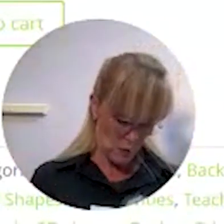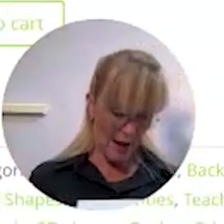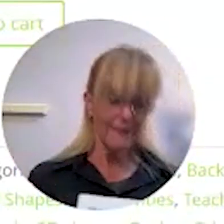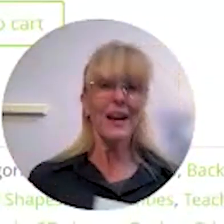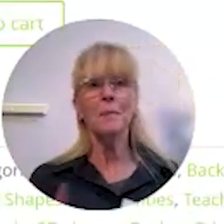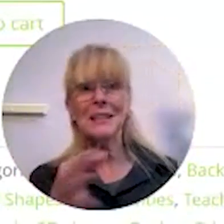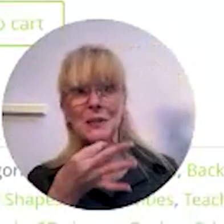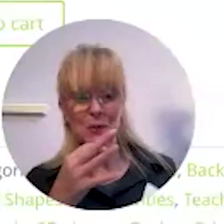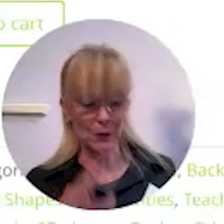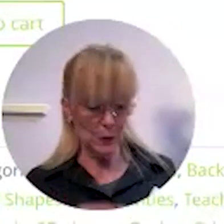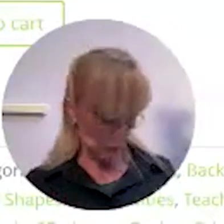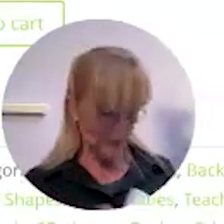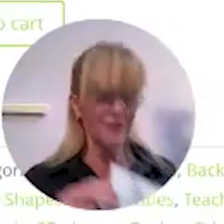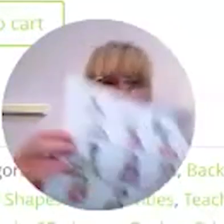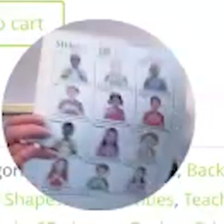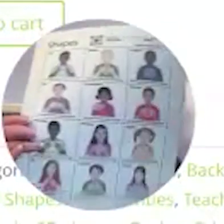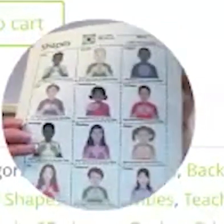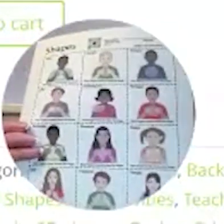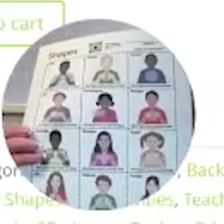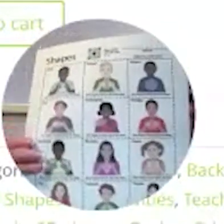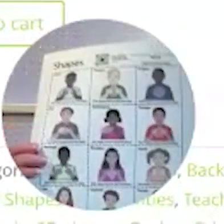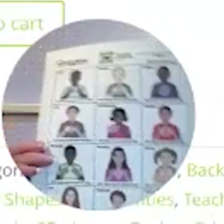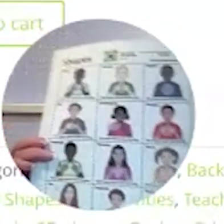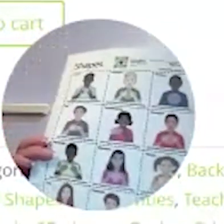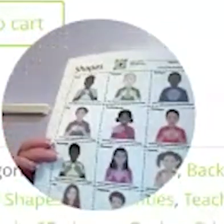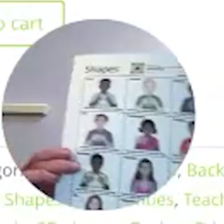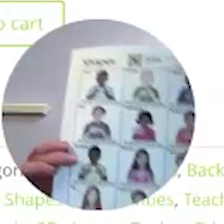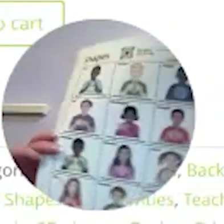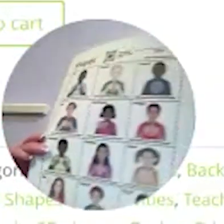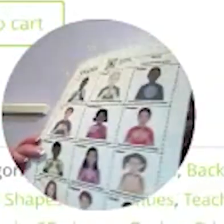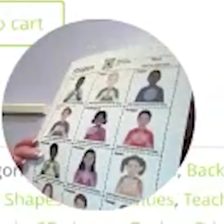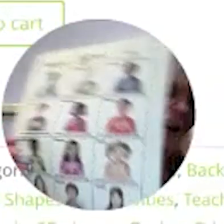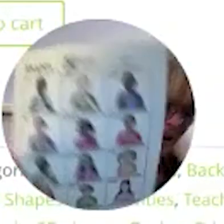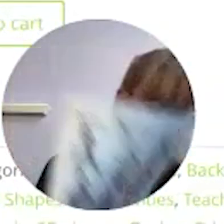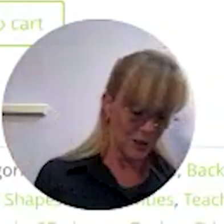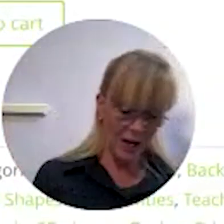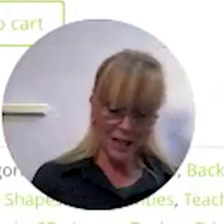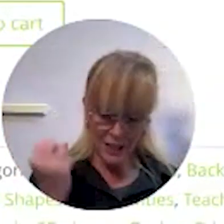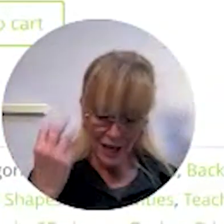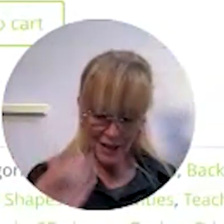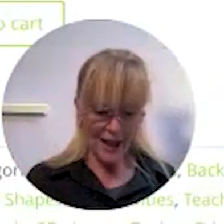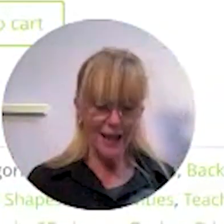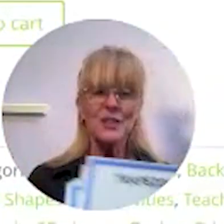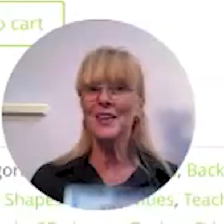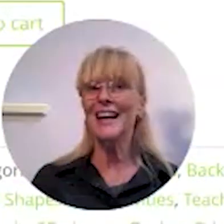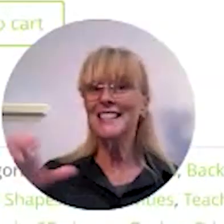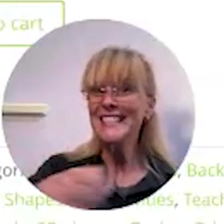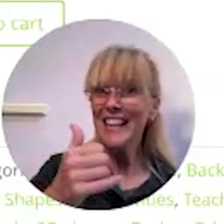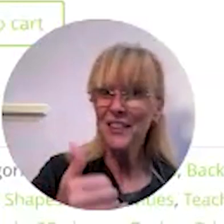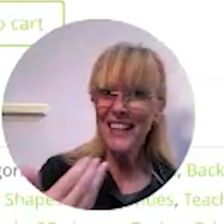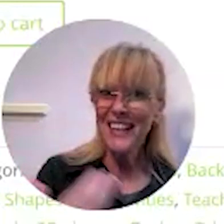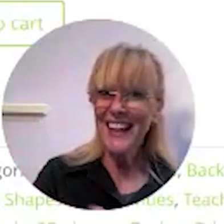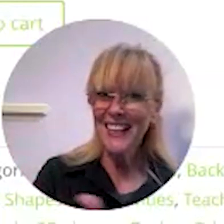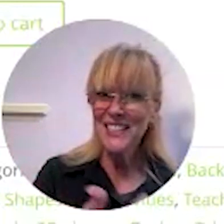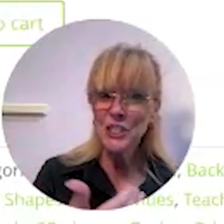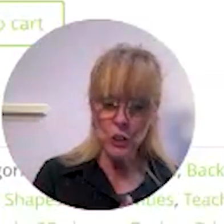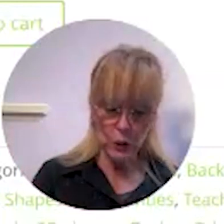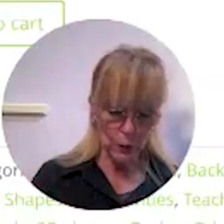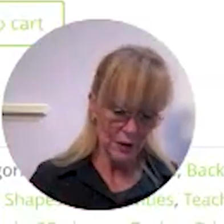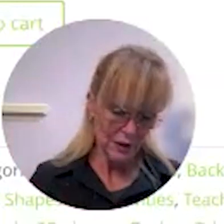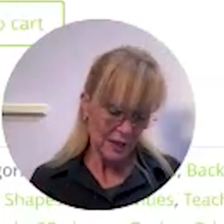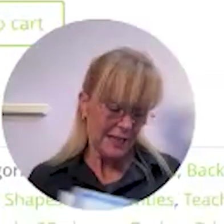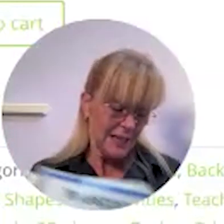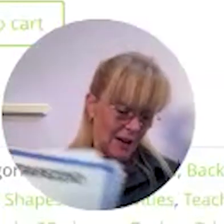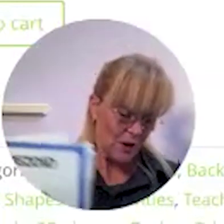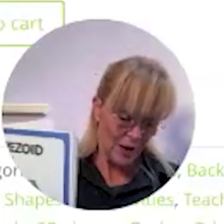also have coming to consume the flashcards that go with these two um a lot of that so that's another thing that is